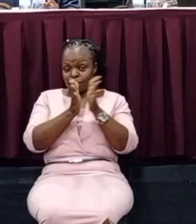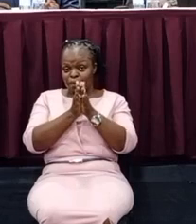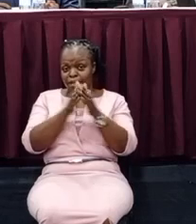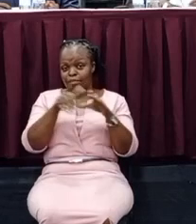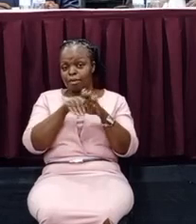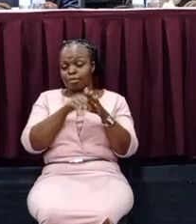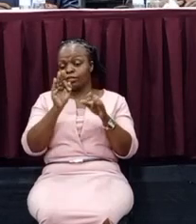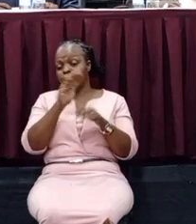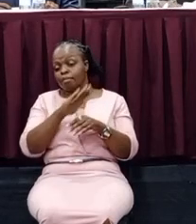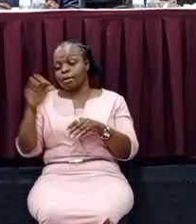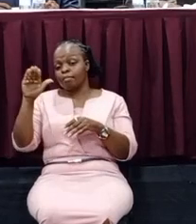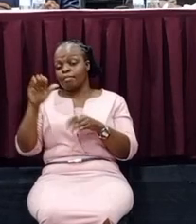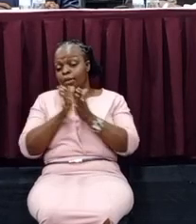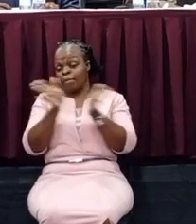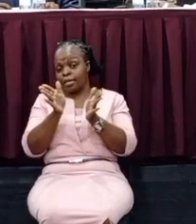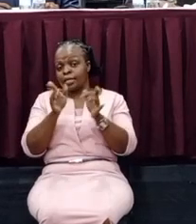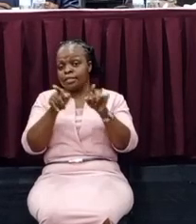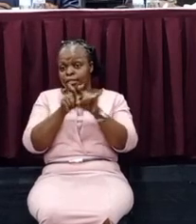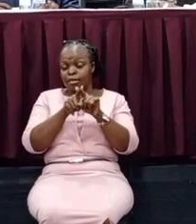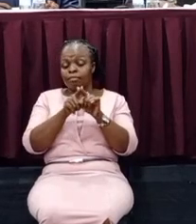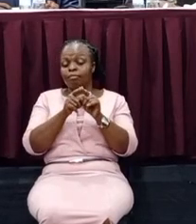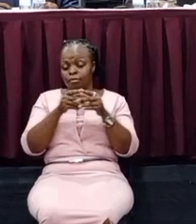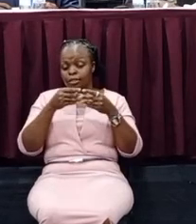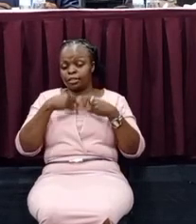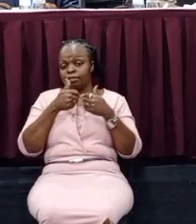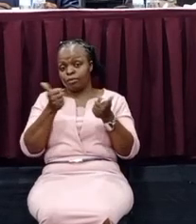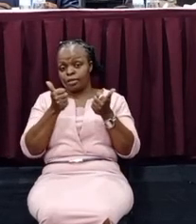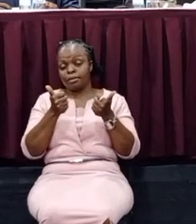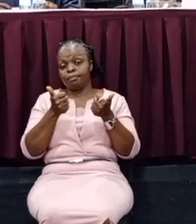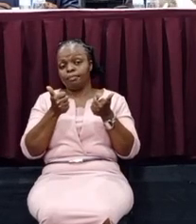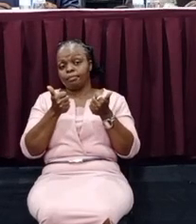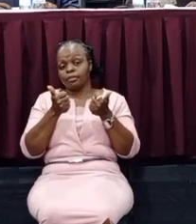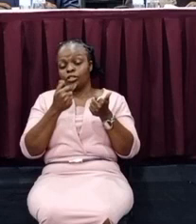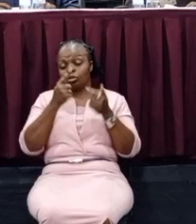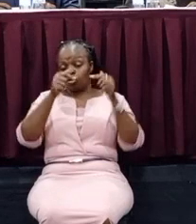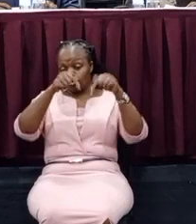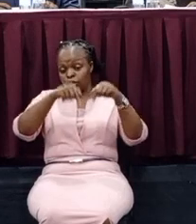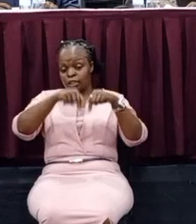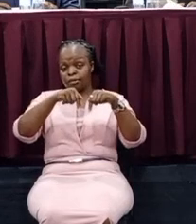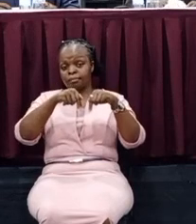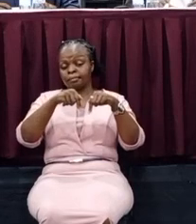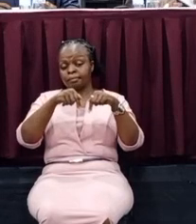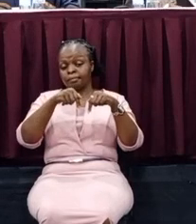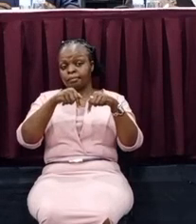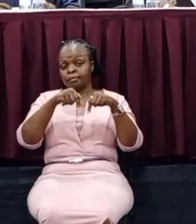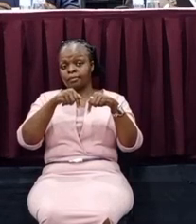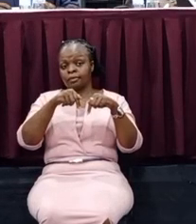public. And they have been well received. So today, we will wrap it up